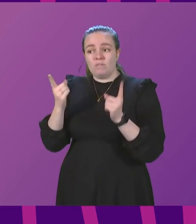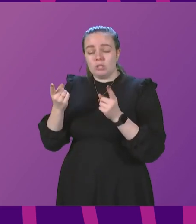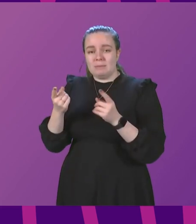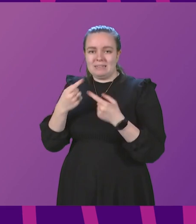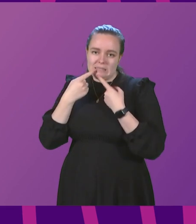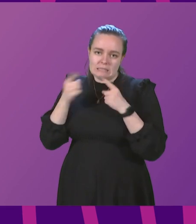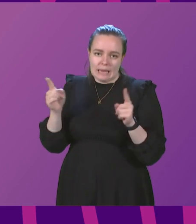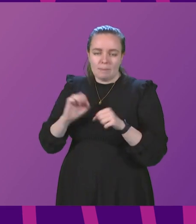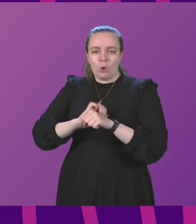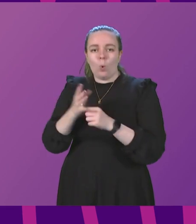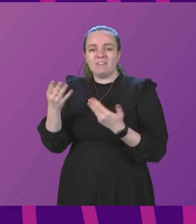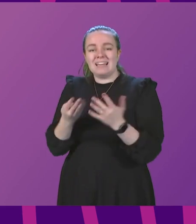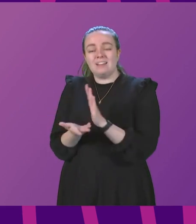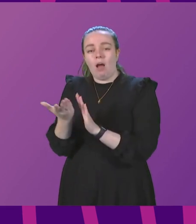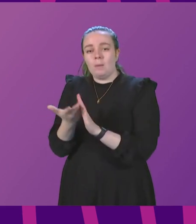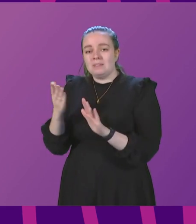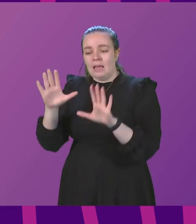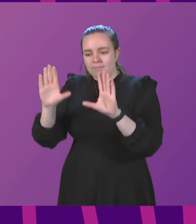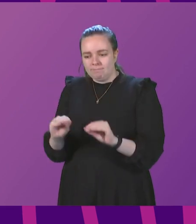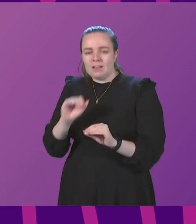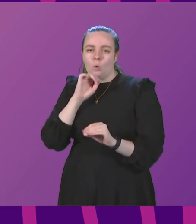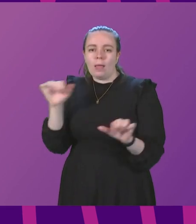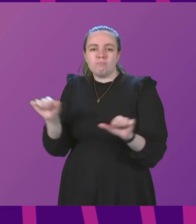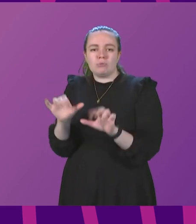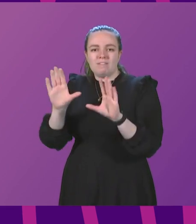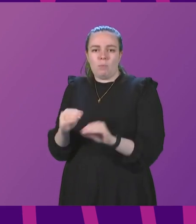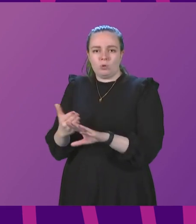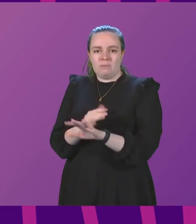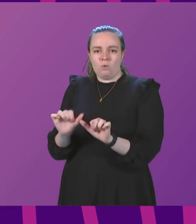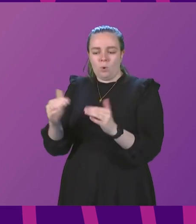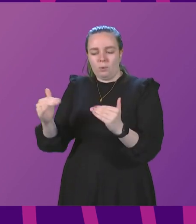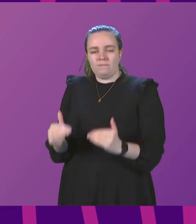Minister's statement, COVID-19 update. There'll be a brief pause before the next item.